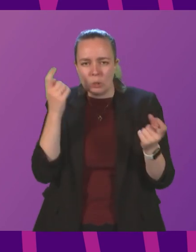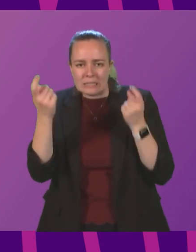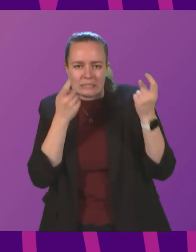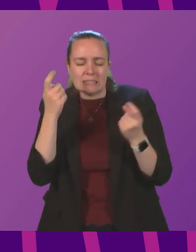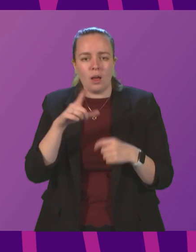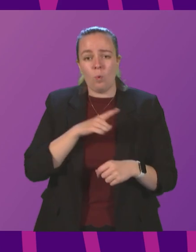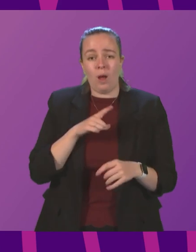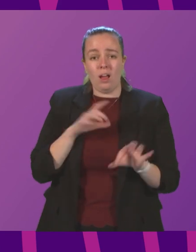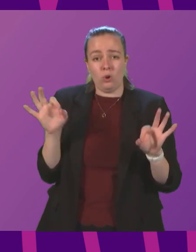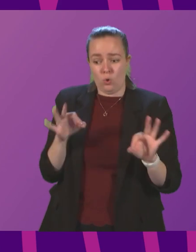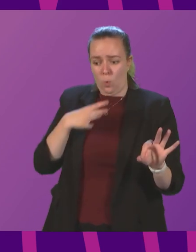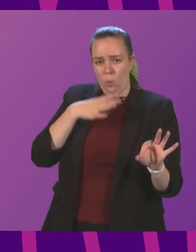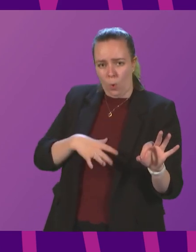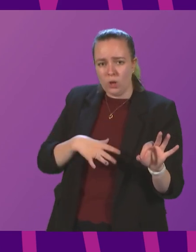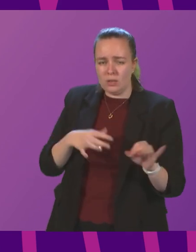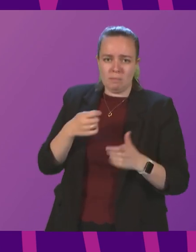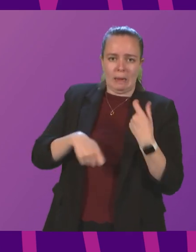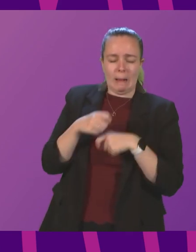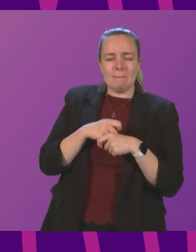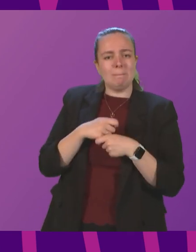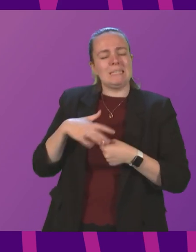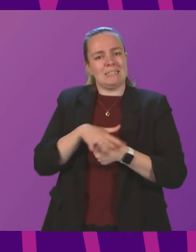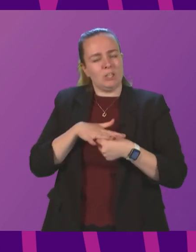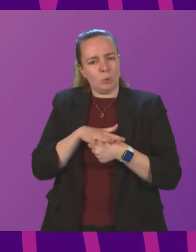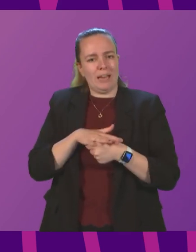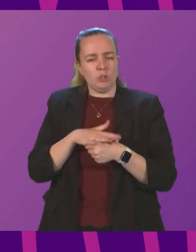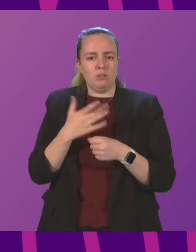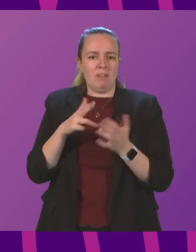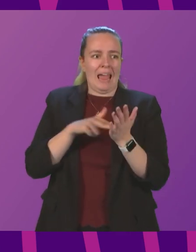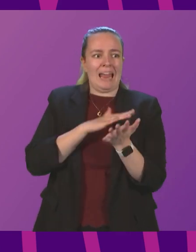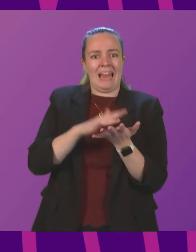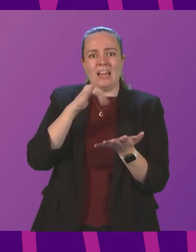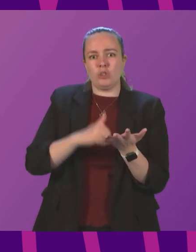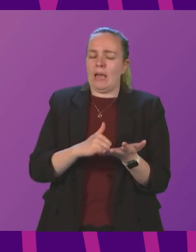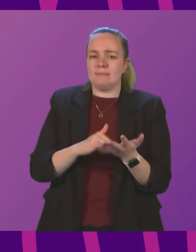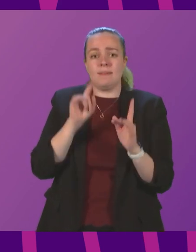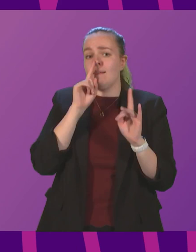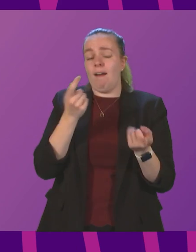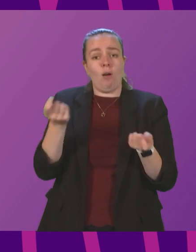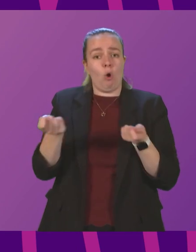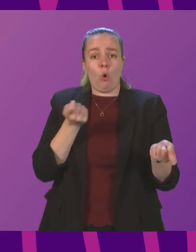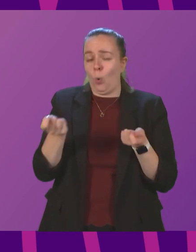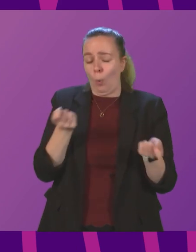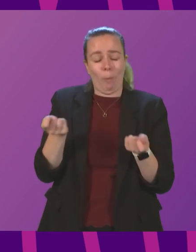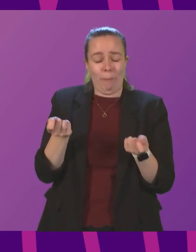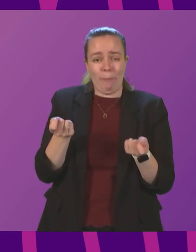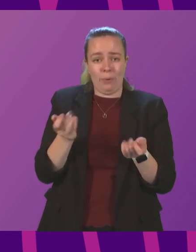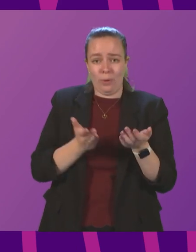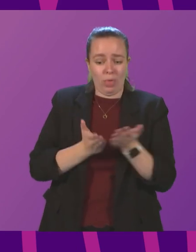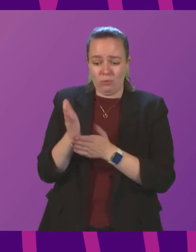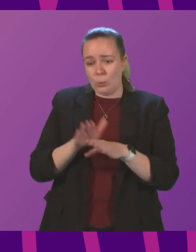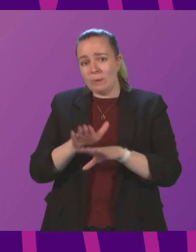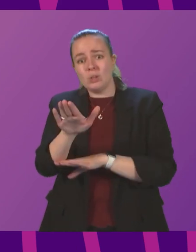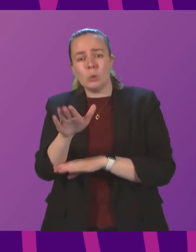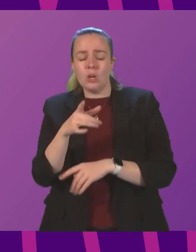because nobody wants to find themselves in a situation where our National Health Service is overwhelmed at any stage in the